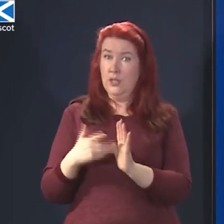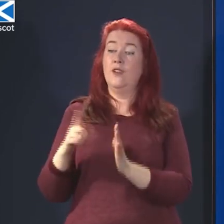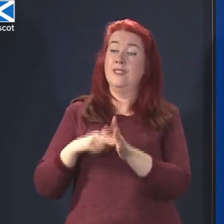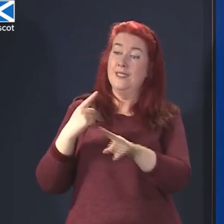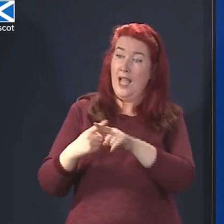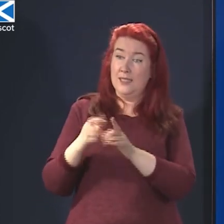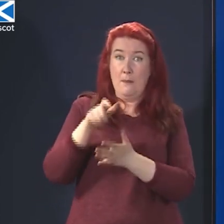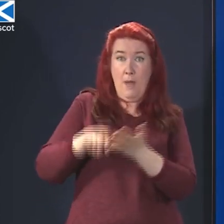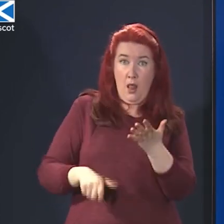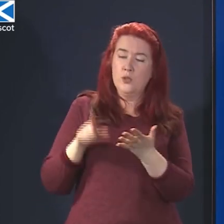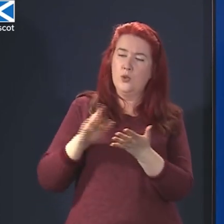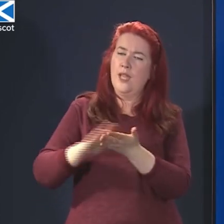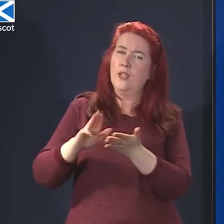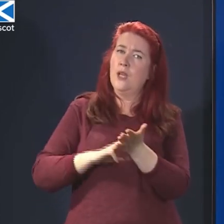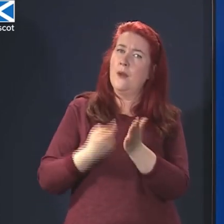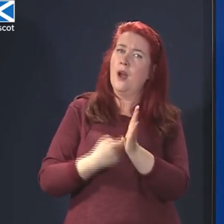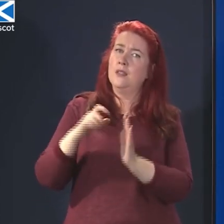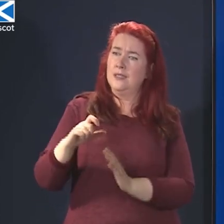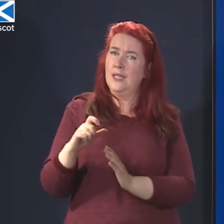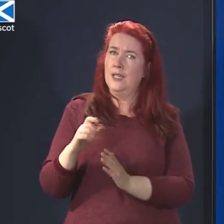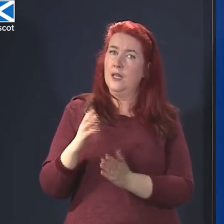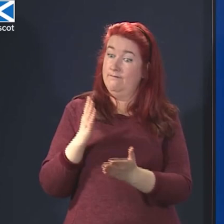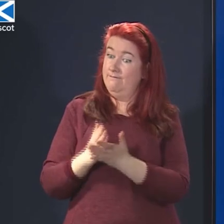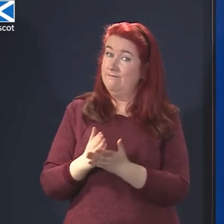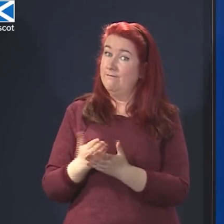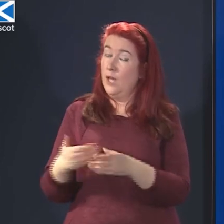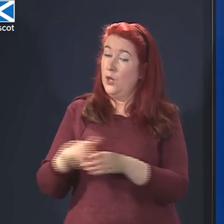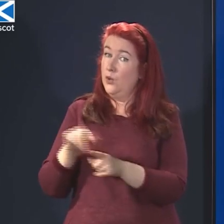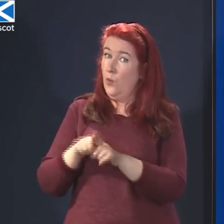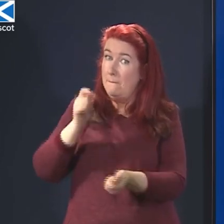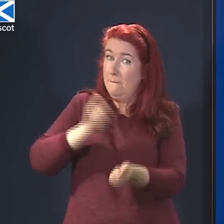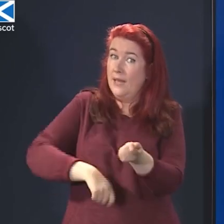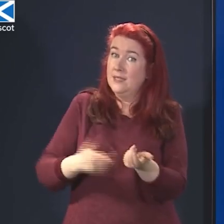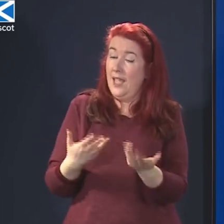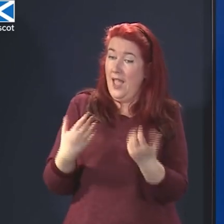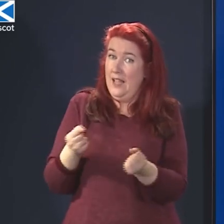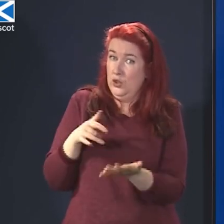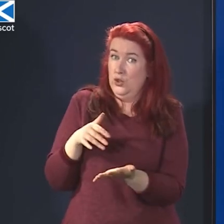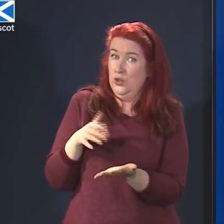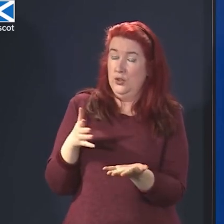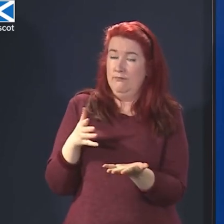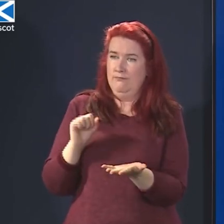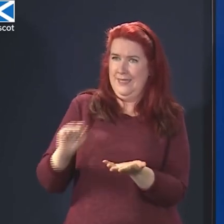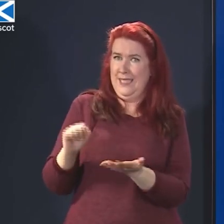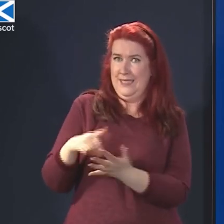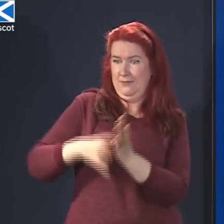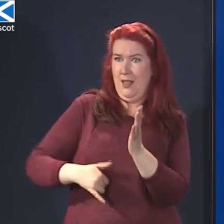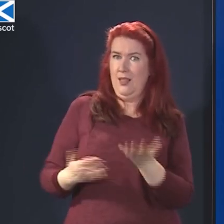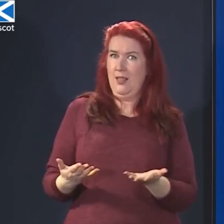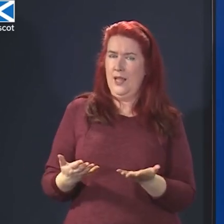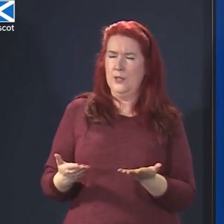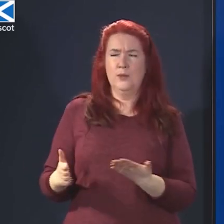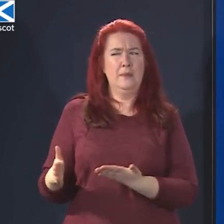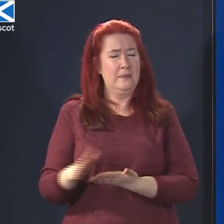included a very significant penalty. Now, that means, as far as I can see, that there must have been